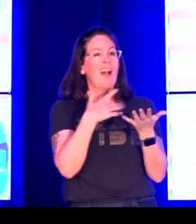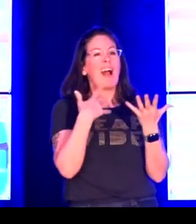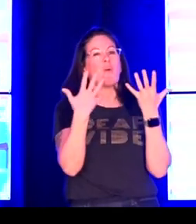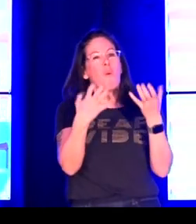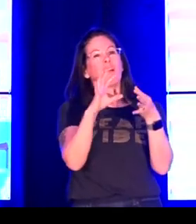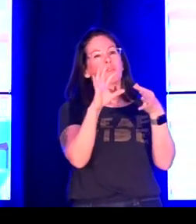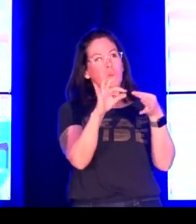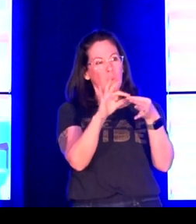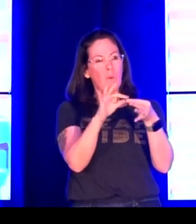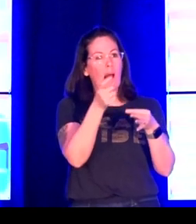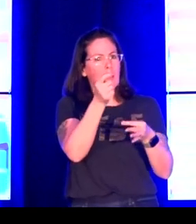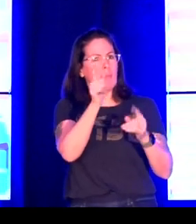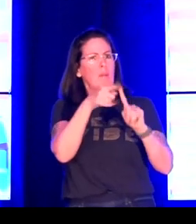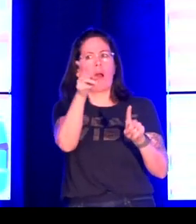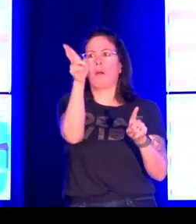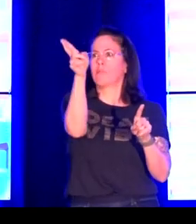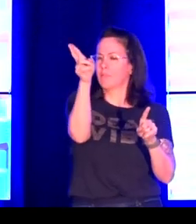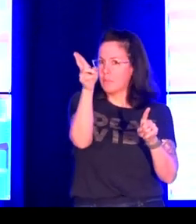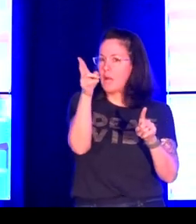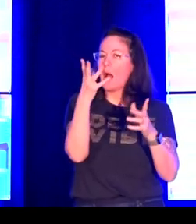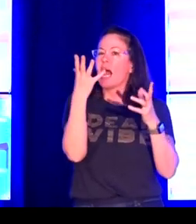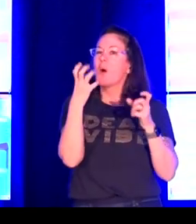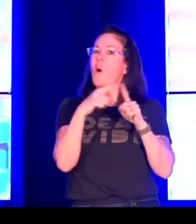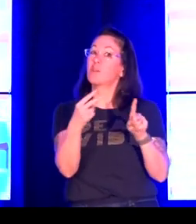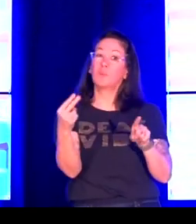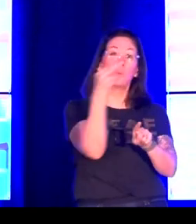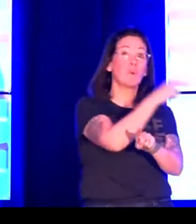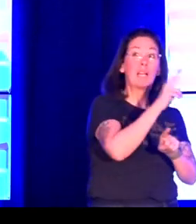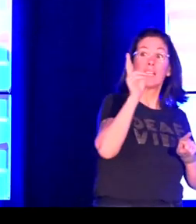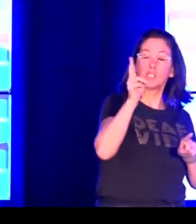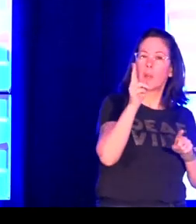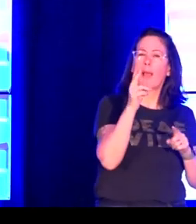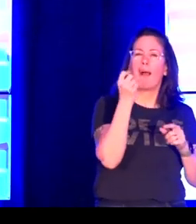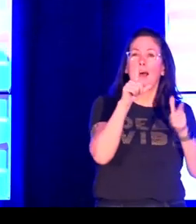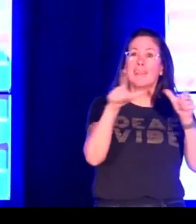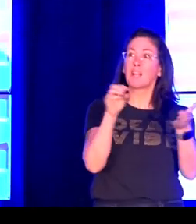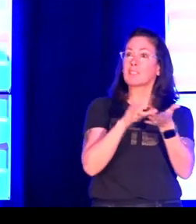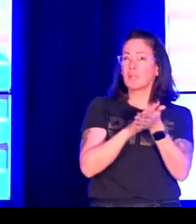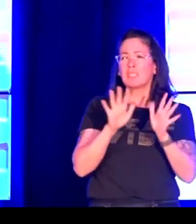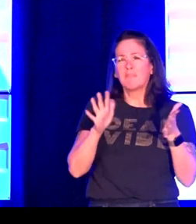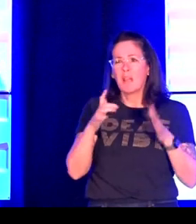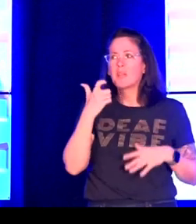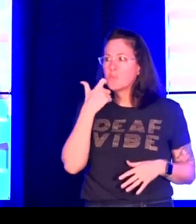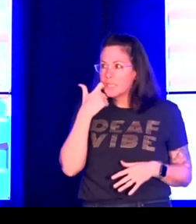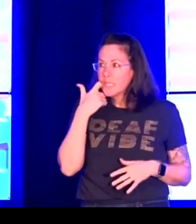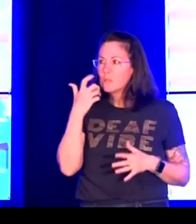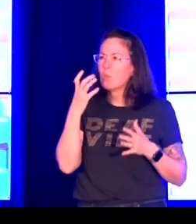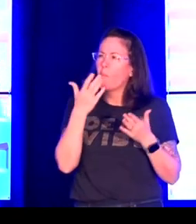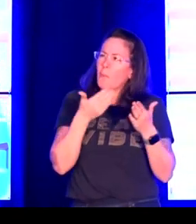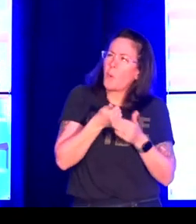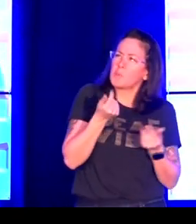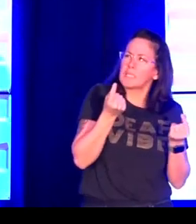So I'm here tonight to talk about language documentation work specifically. But I also want to give a little bit of history